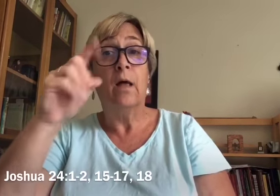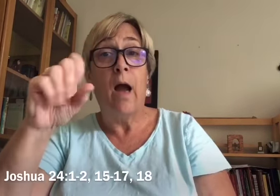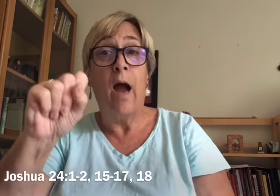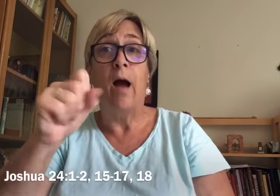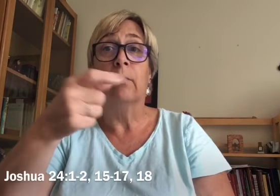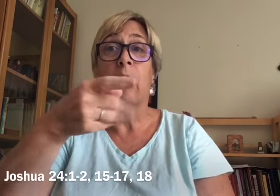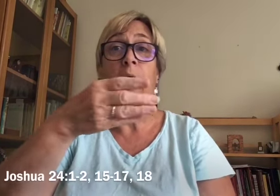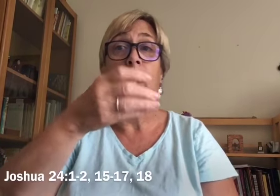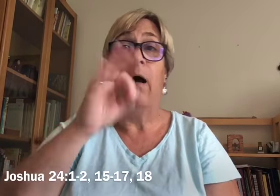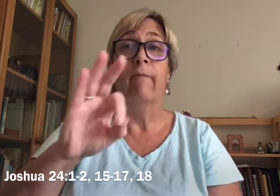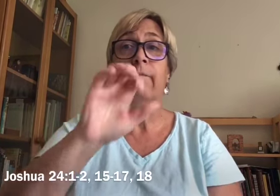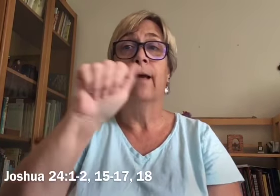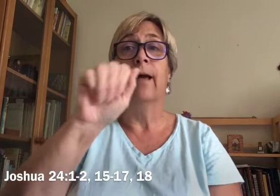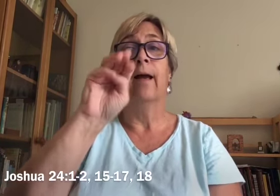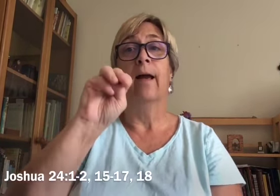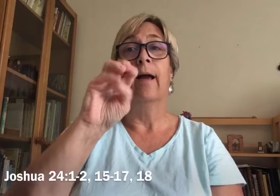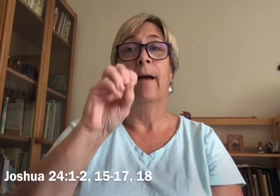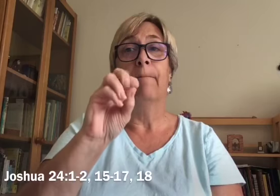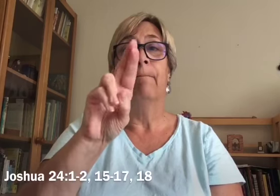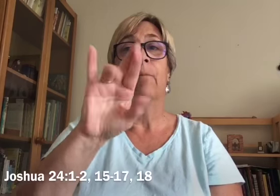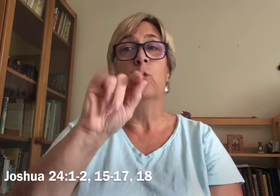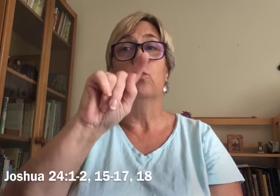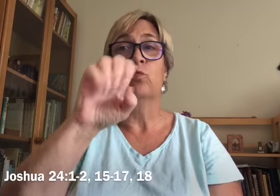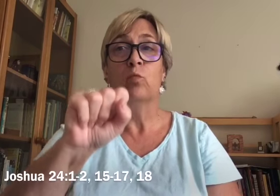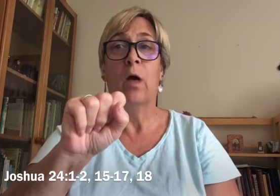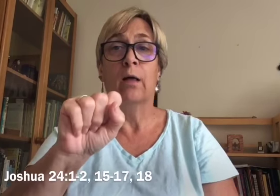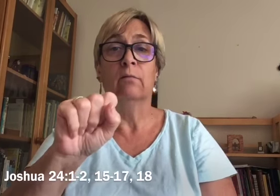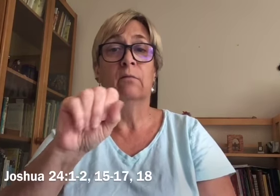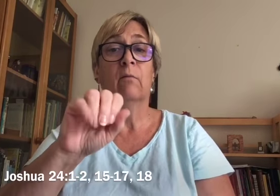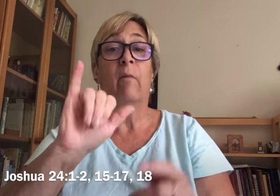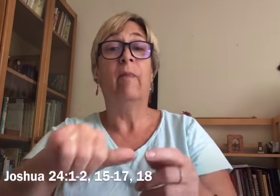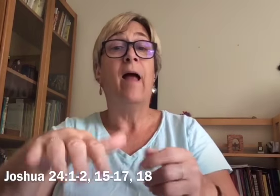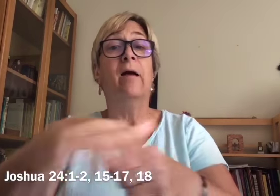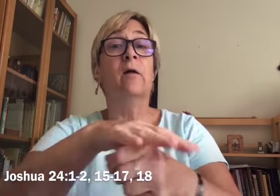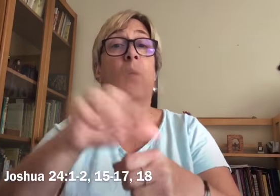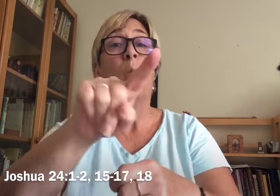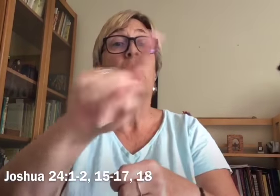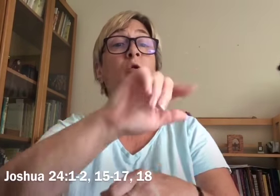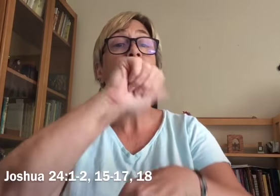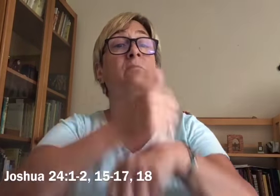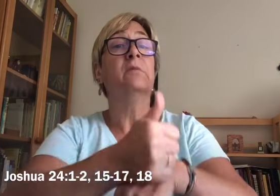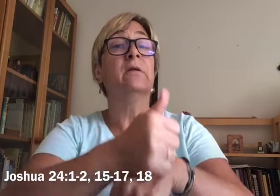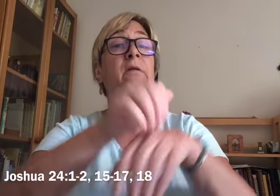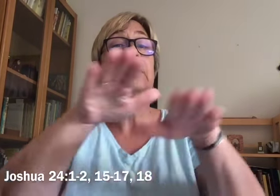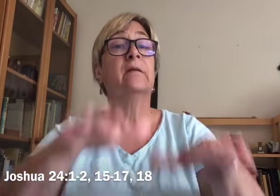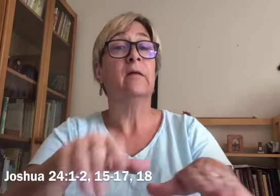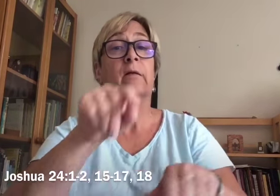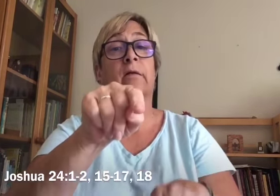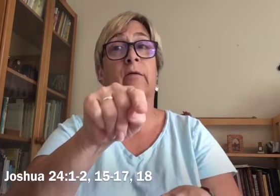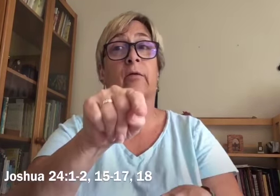gods of the Amorites in whose country you are now dwelling.